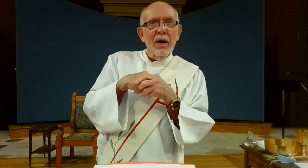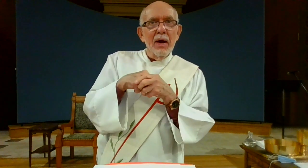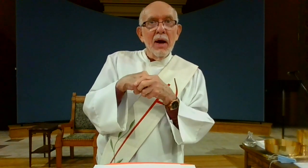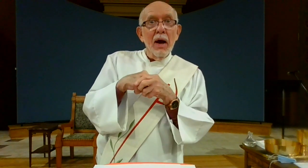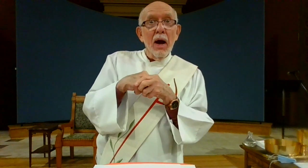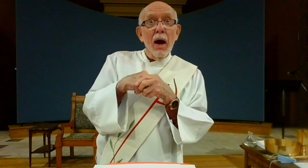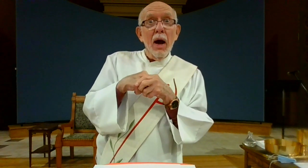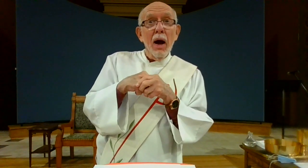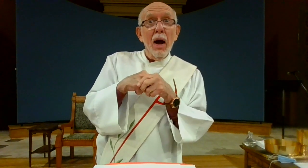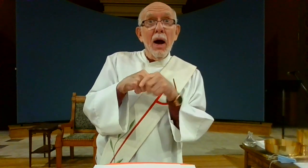of the Lord